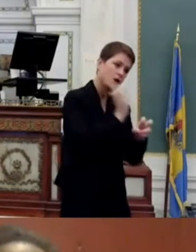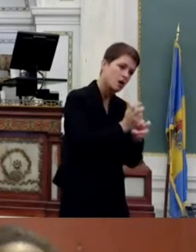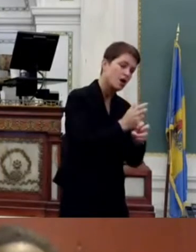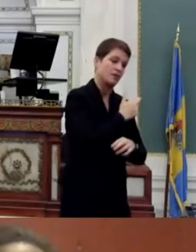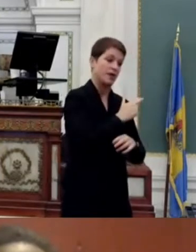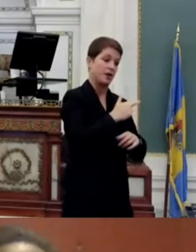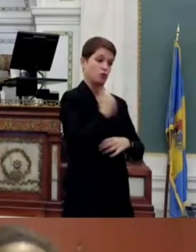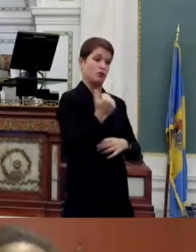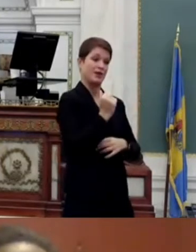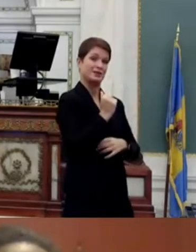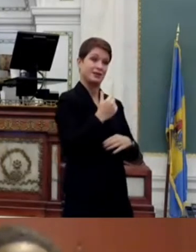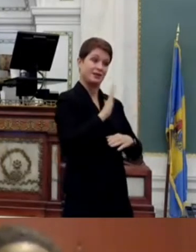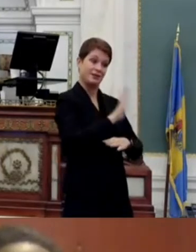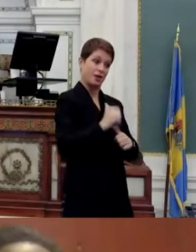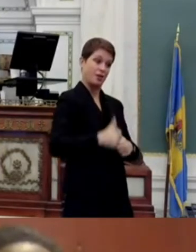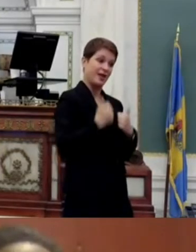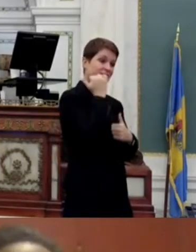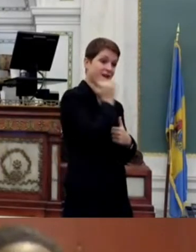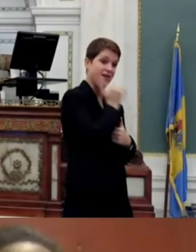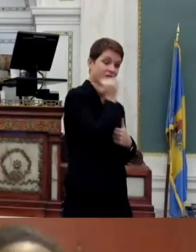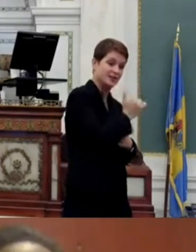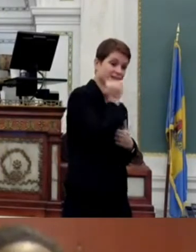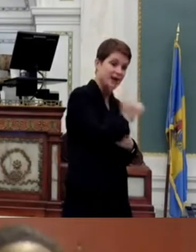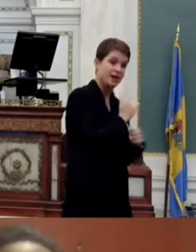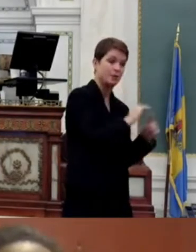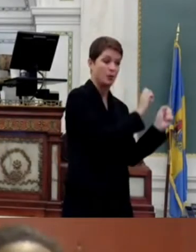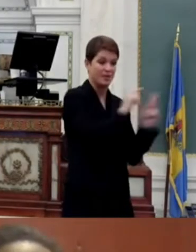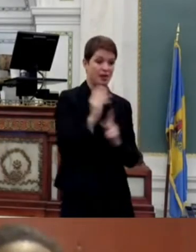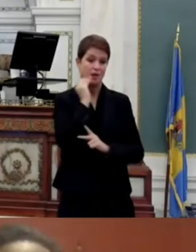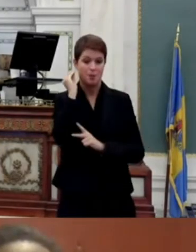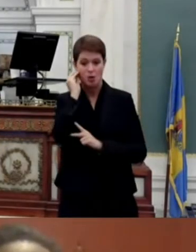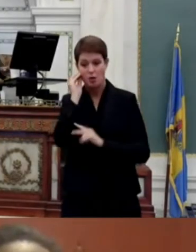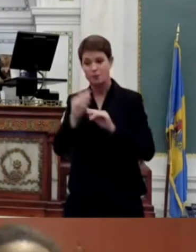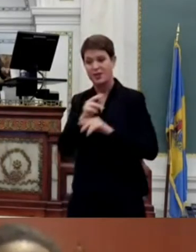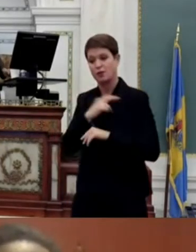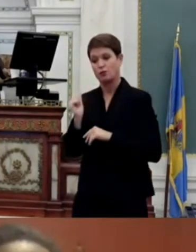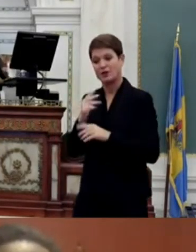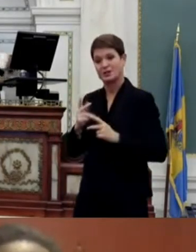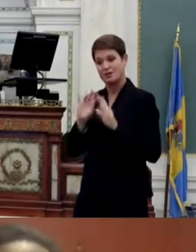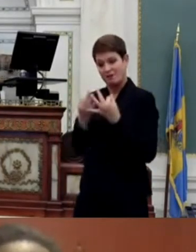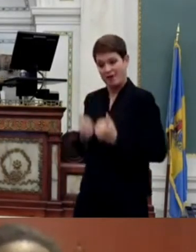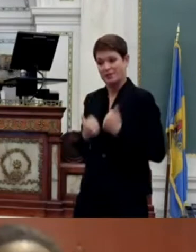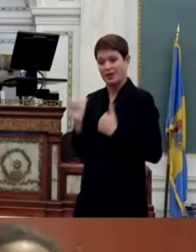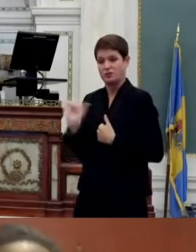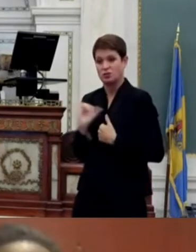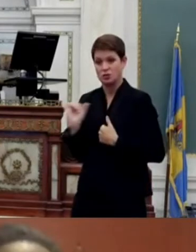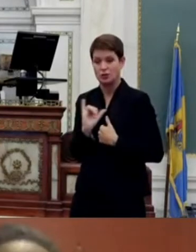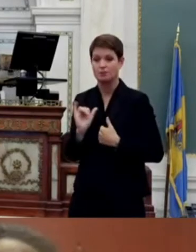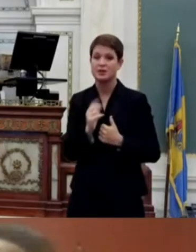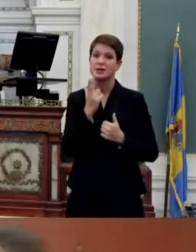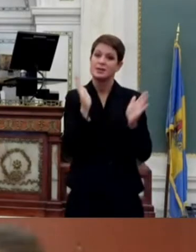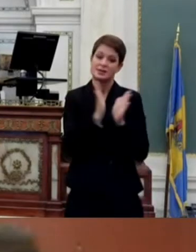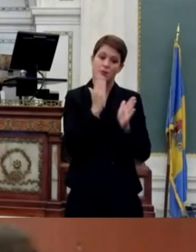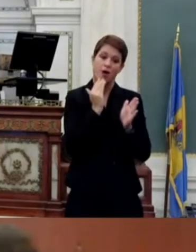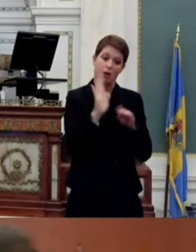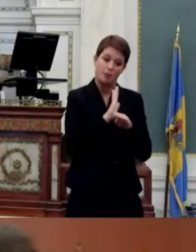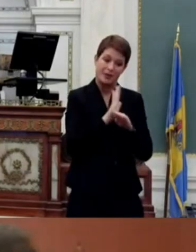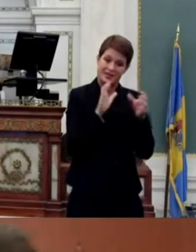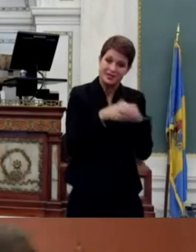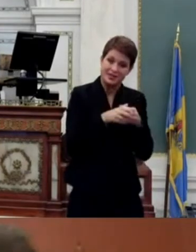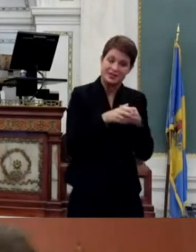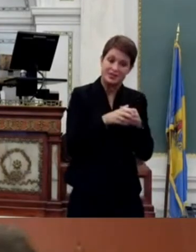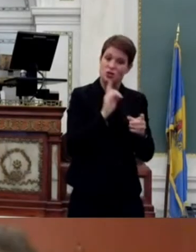day but they risk the lives of their loved ones when they return home small businesses are taking hits and owners don't know where to go